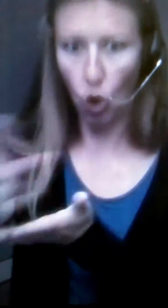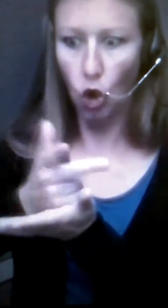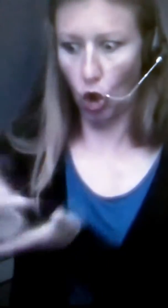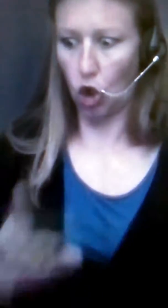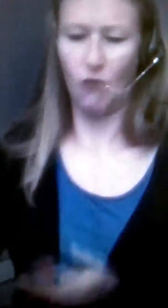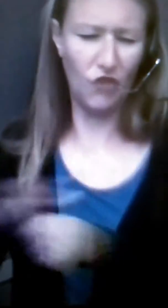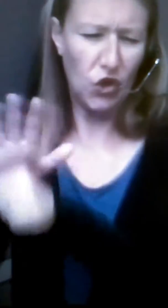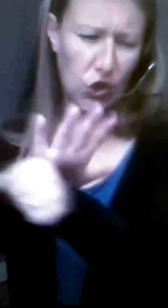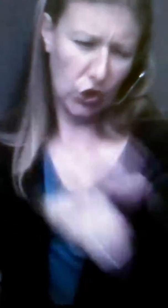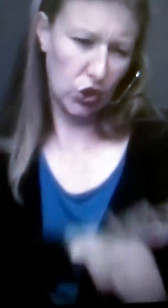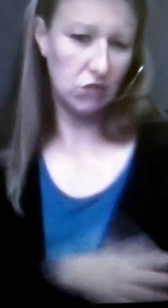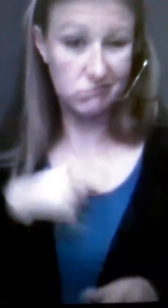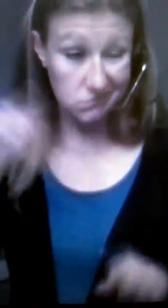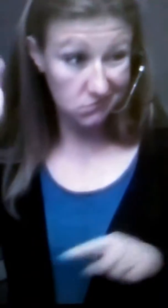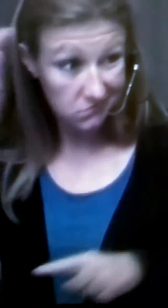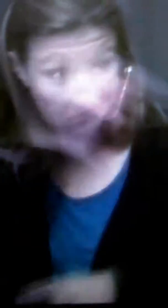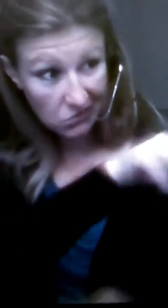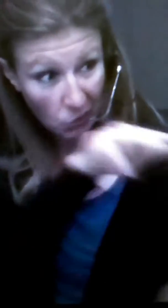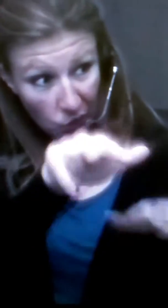in the city of Detroit.